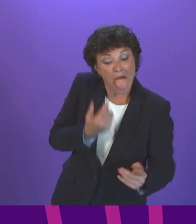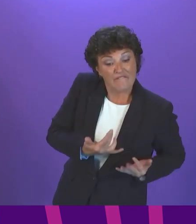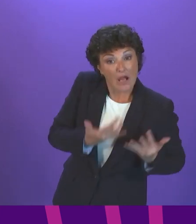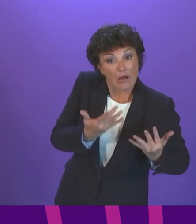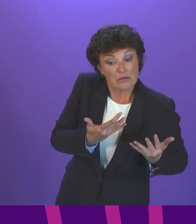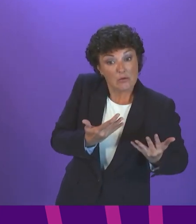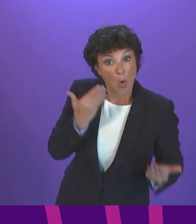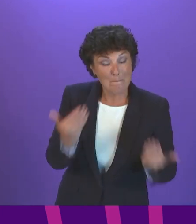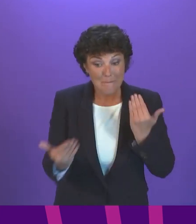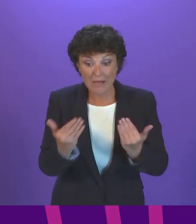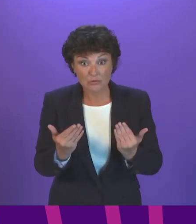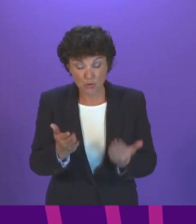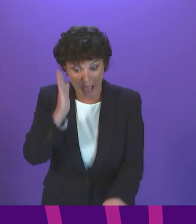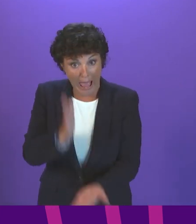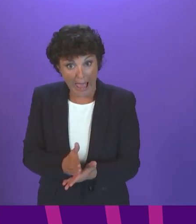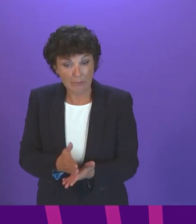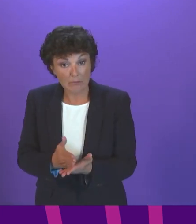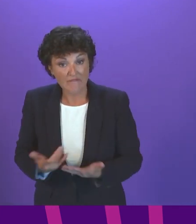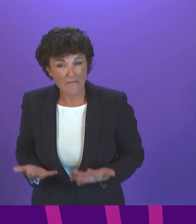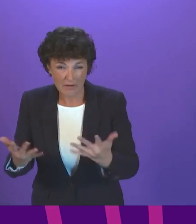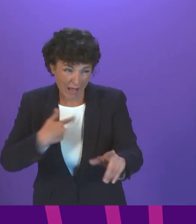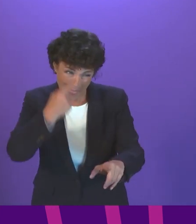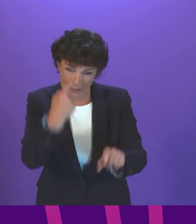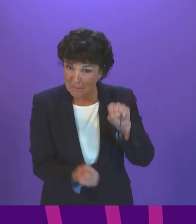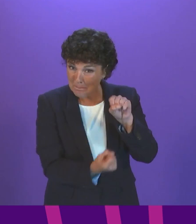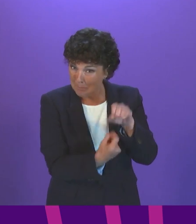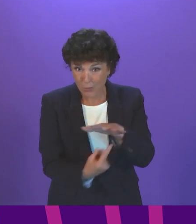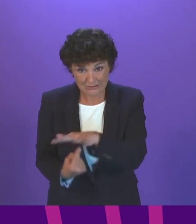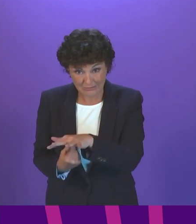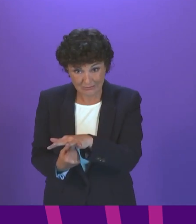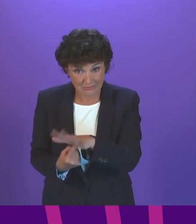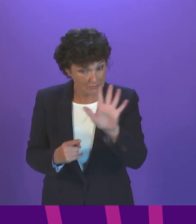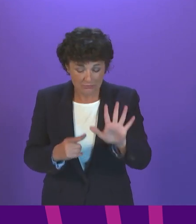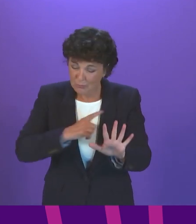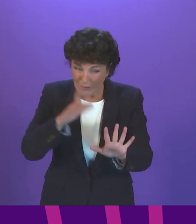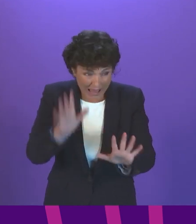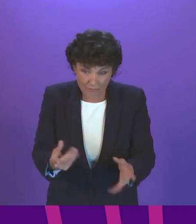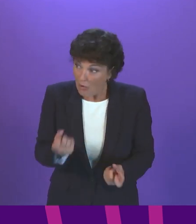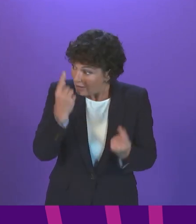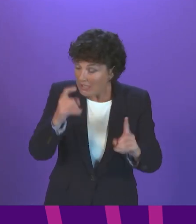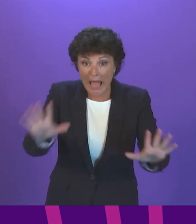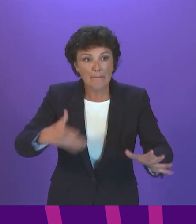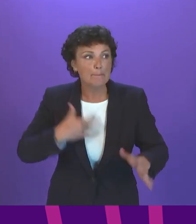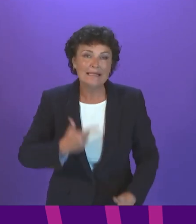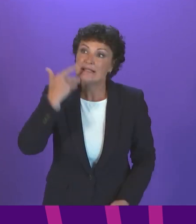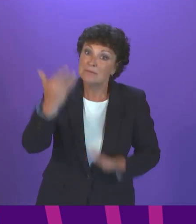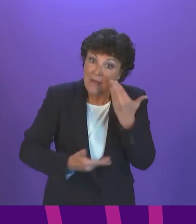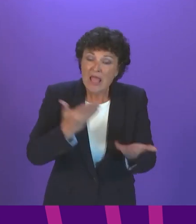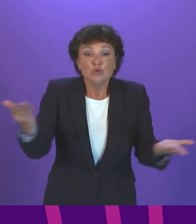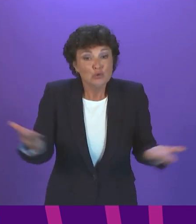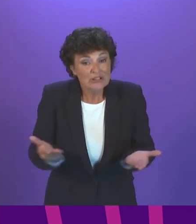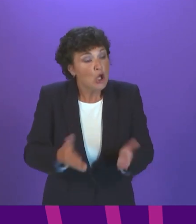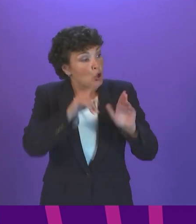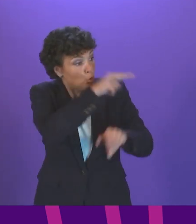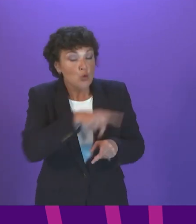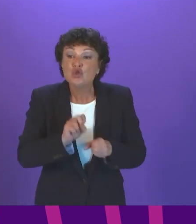is an important one and I think it is really important that we all understand that. And I've been making the point today that it is important to wait for